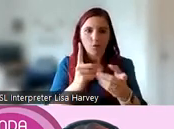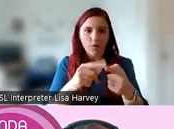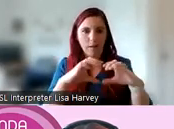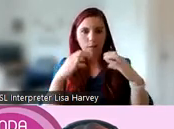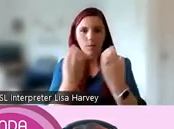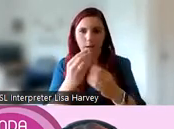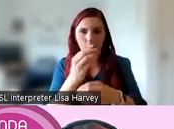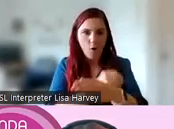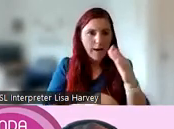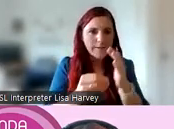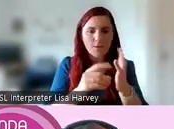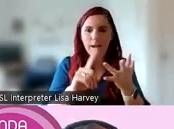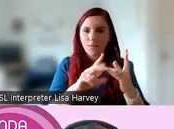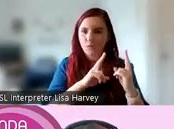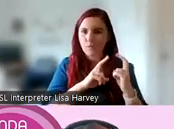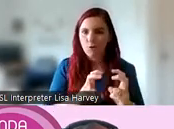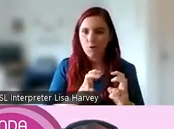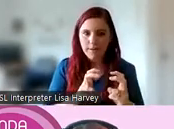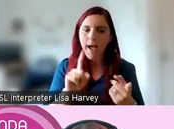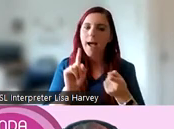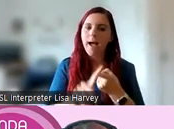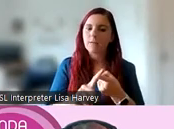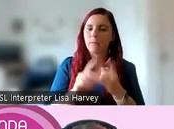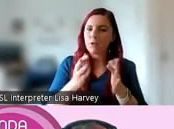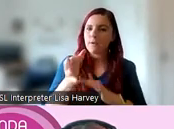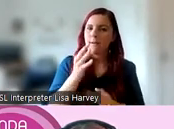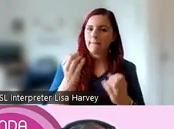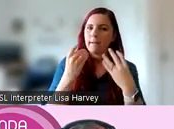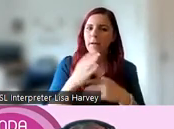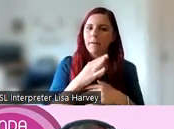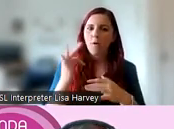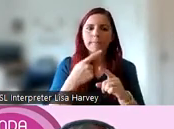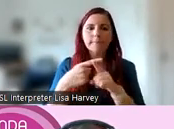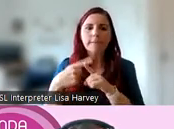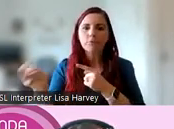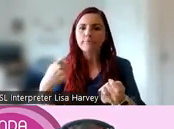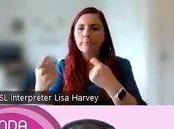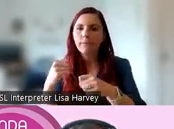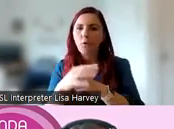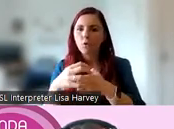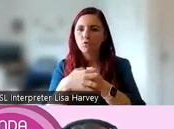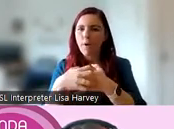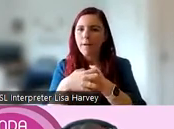organizations, and researchers. And we got feedback from various contributors on drafts of the document.